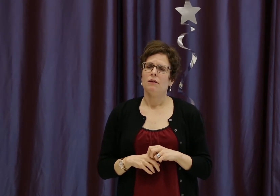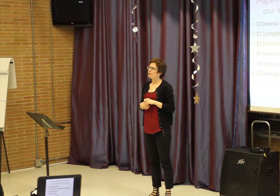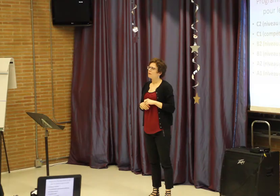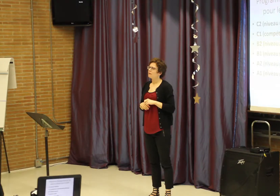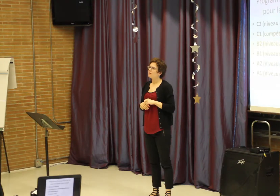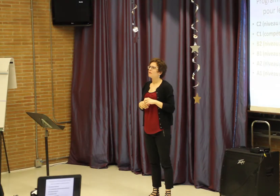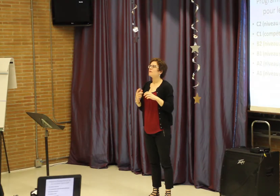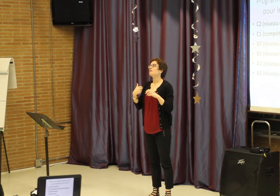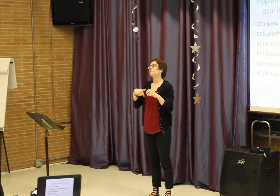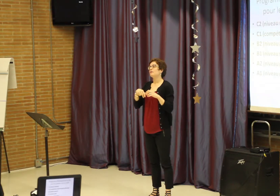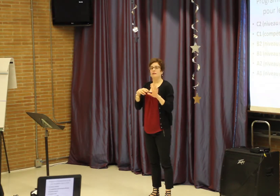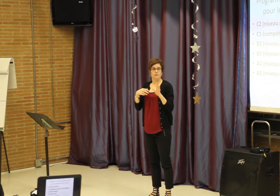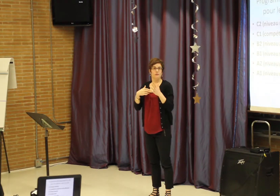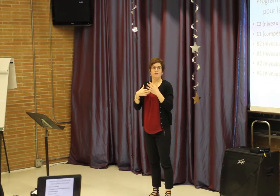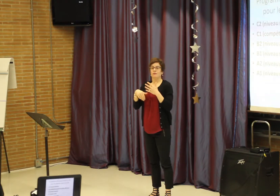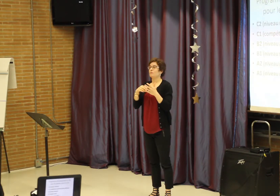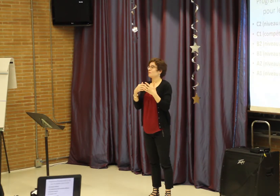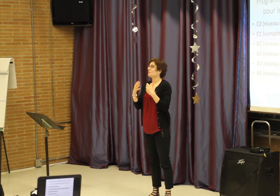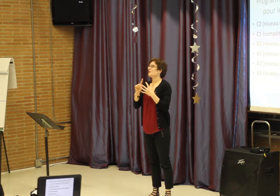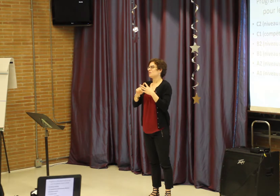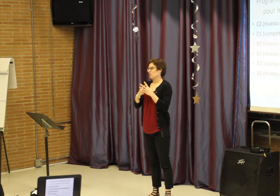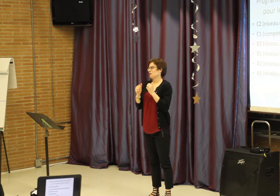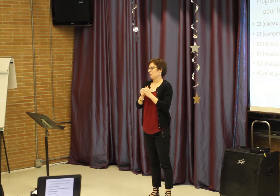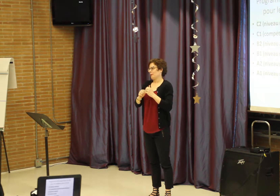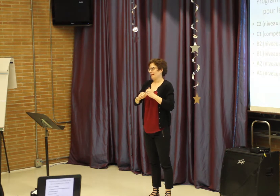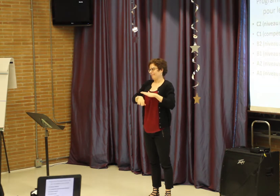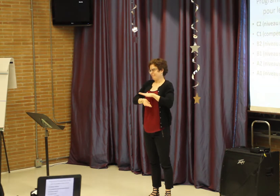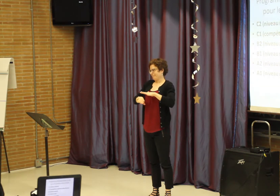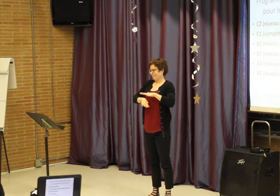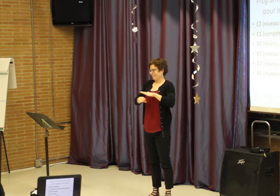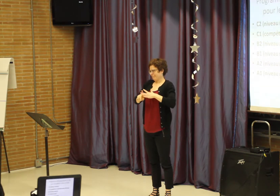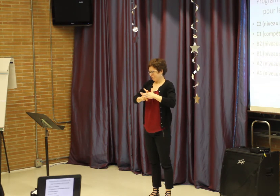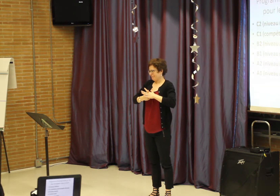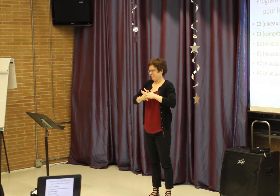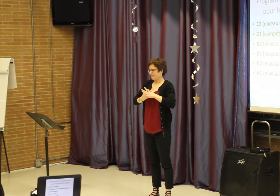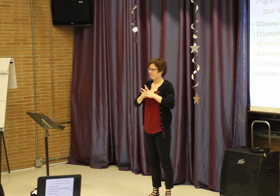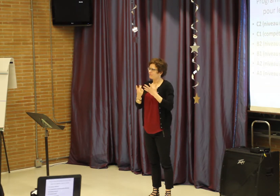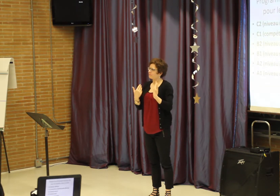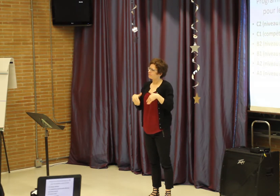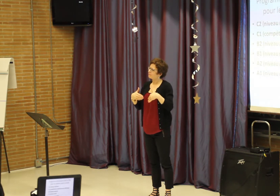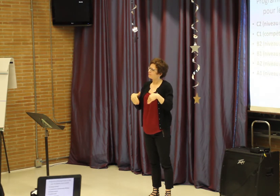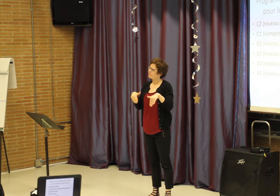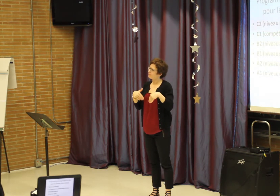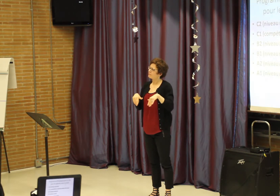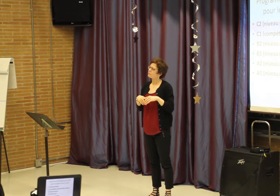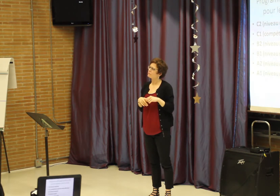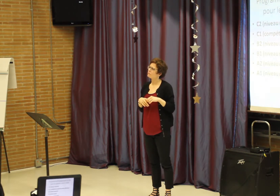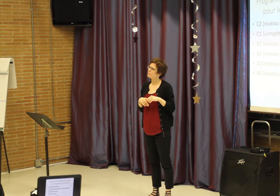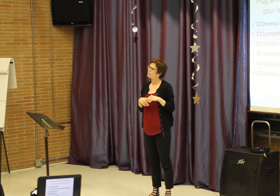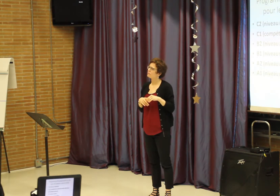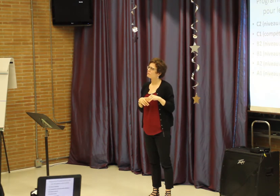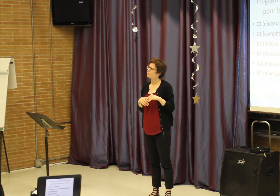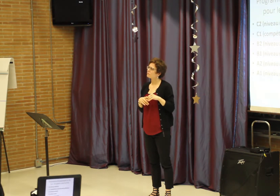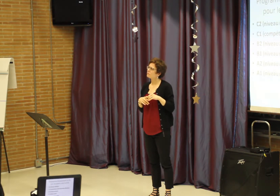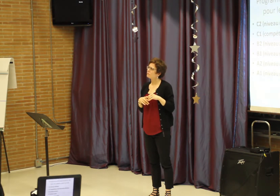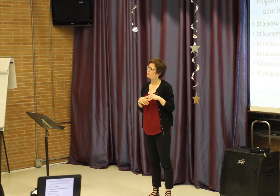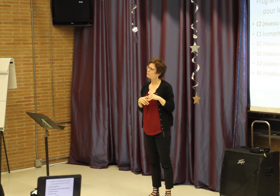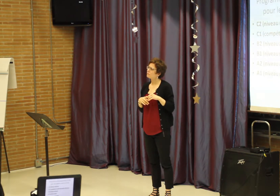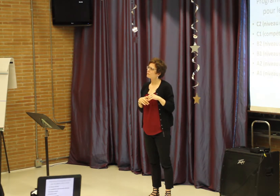B1 to B2 level, so the independent intermediate language level. However, the course that we offered in the fall and winter was